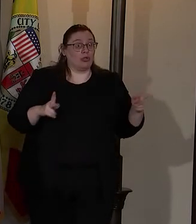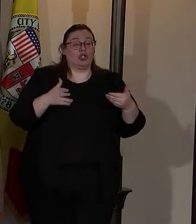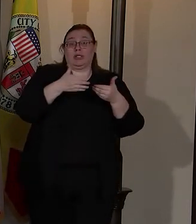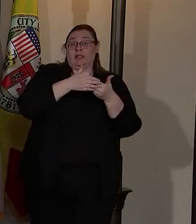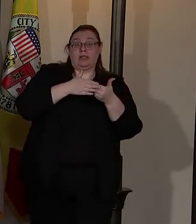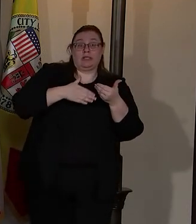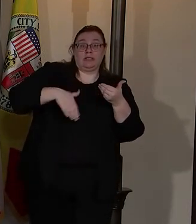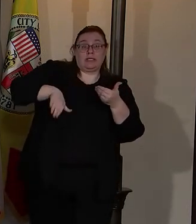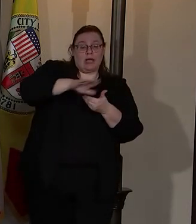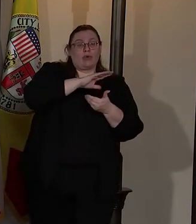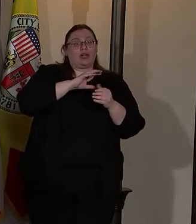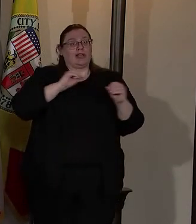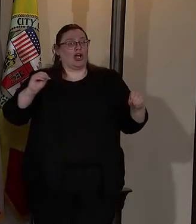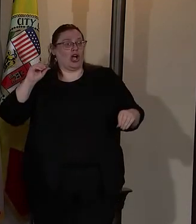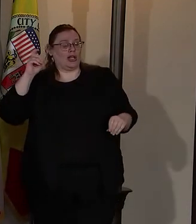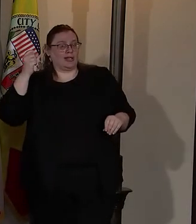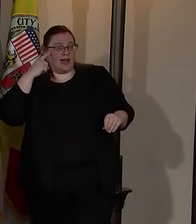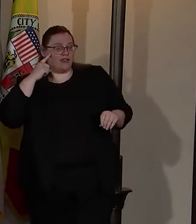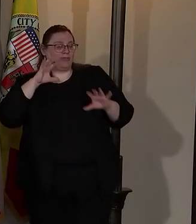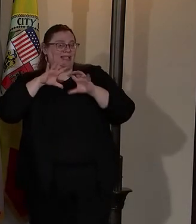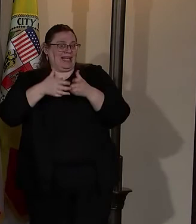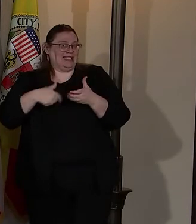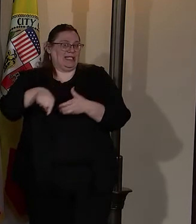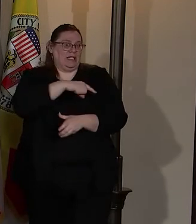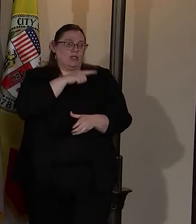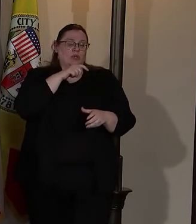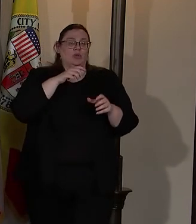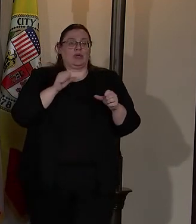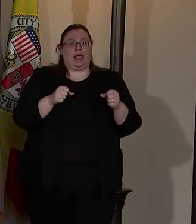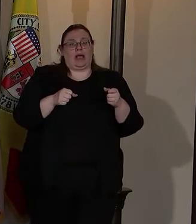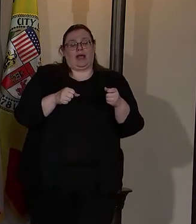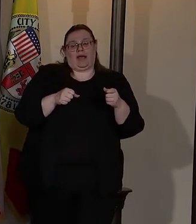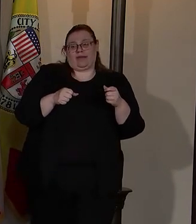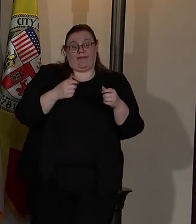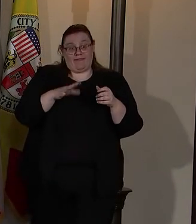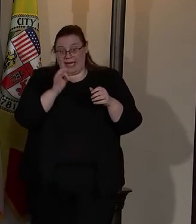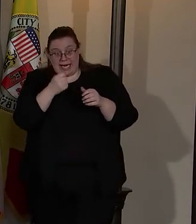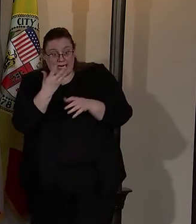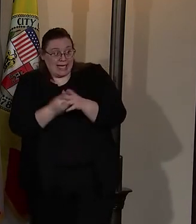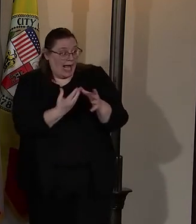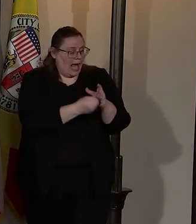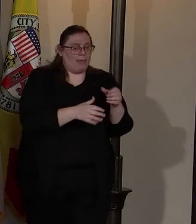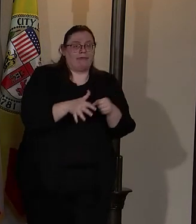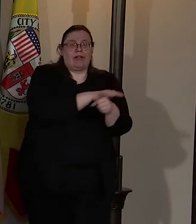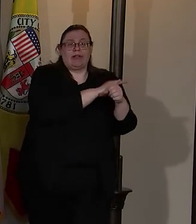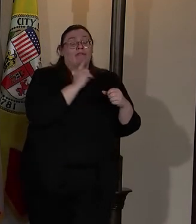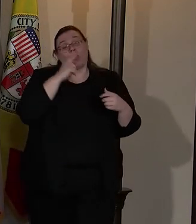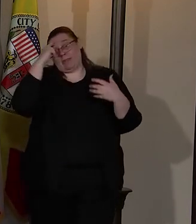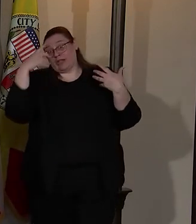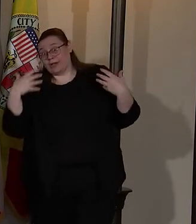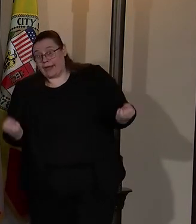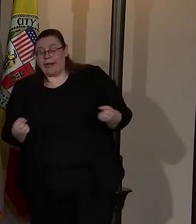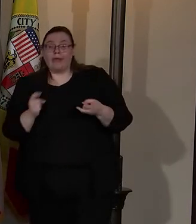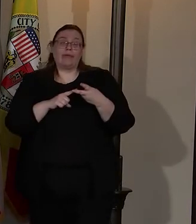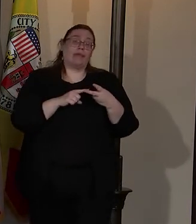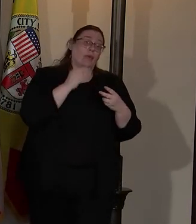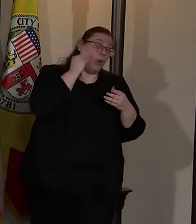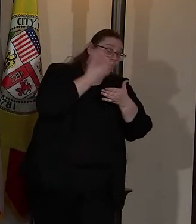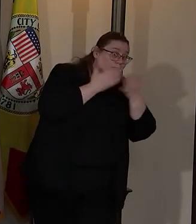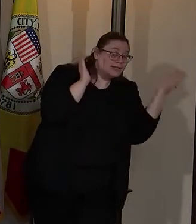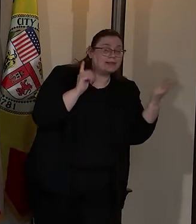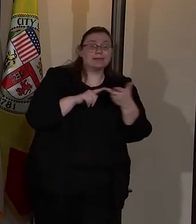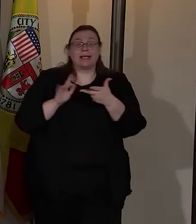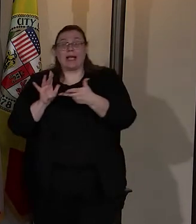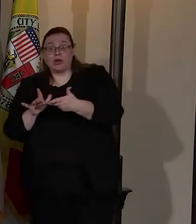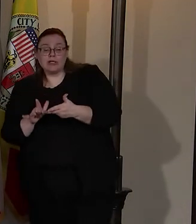and non-government entities that can fill in a gap for issues of mental health, homelessness, outreach and